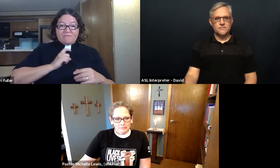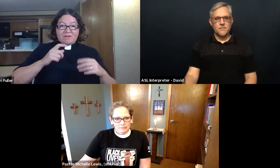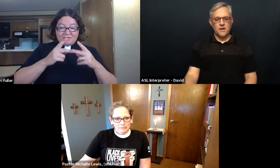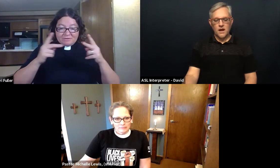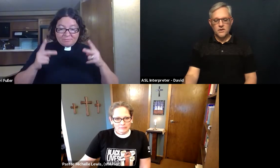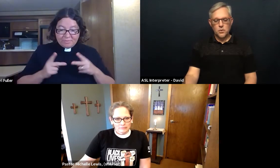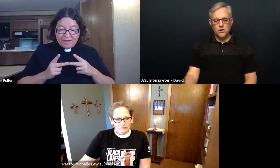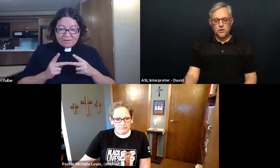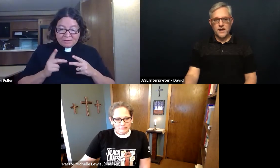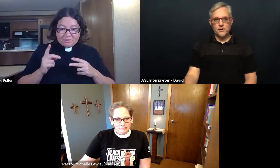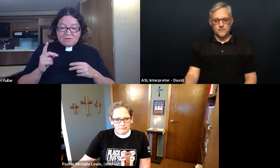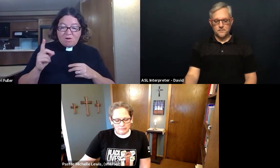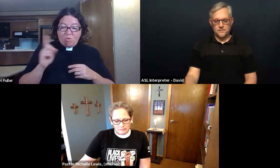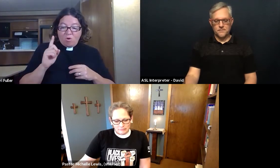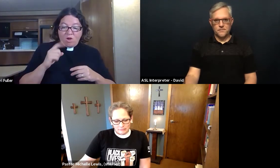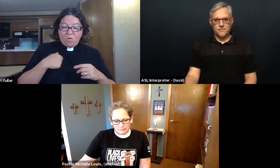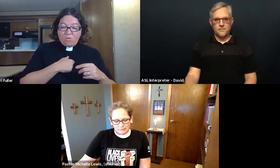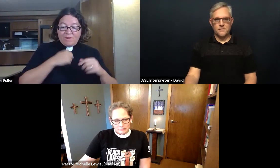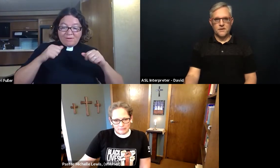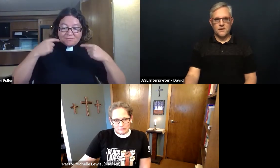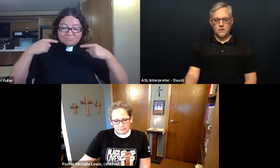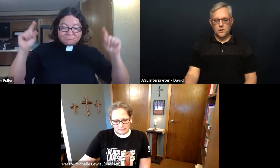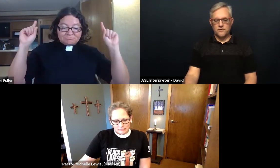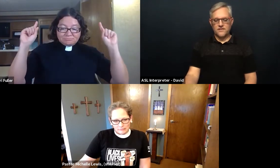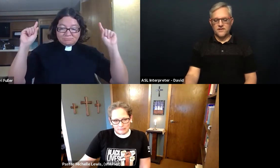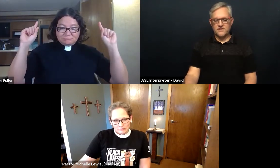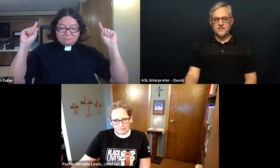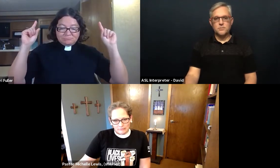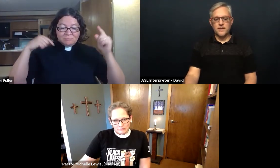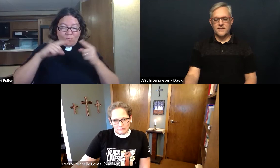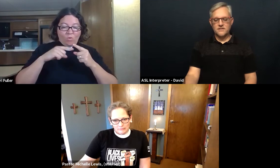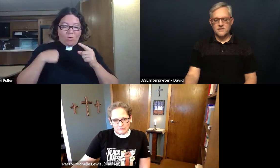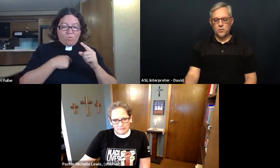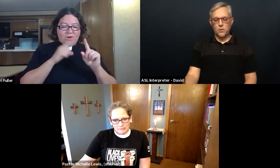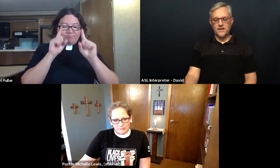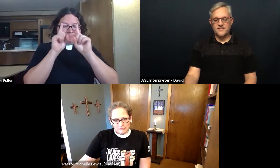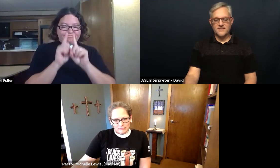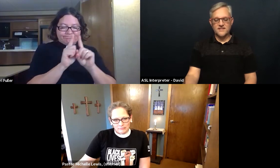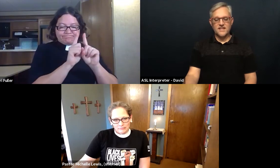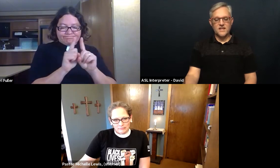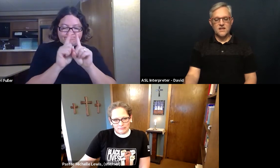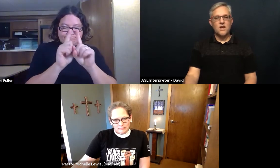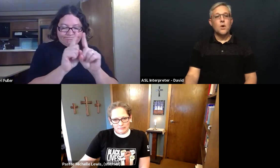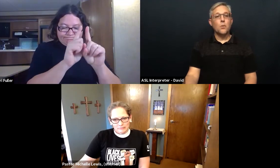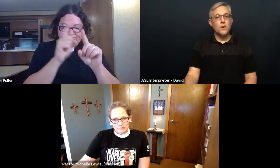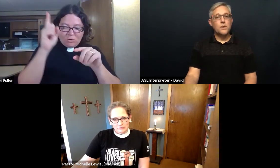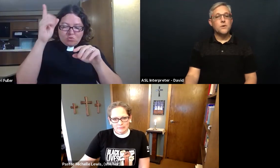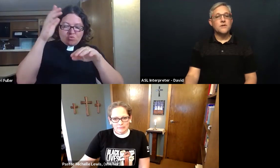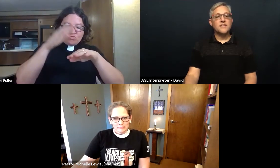God you are creator you have given us this place where we can succeed when we work side